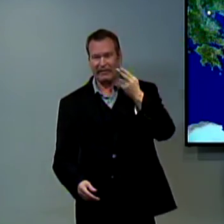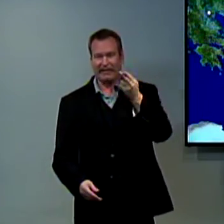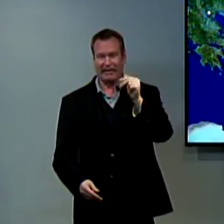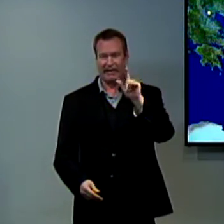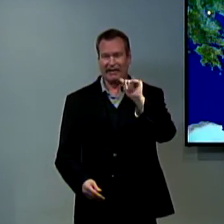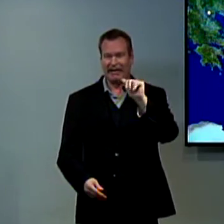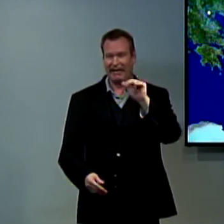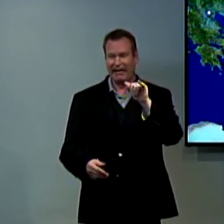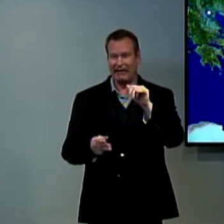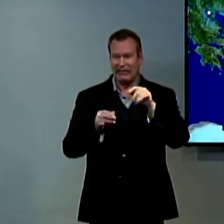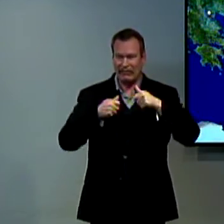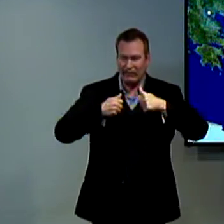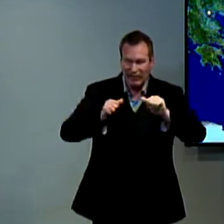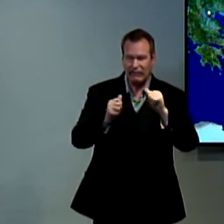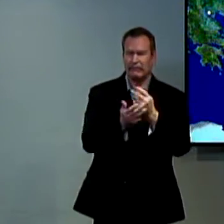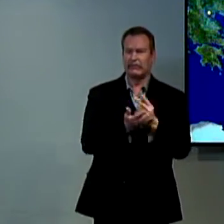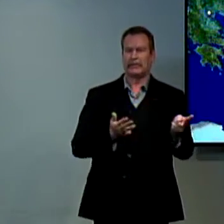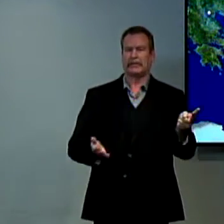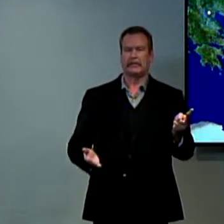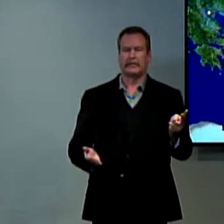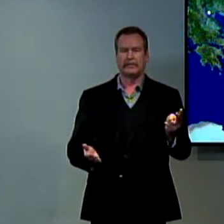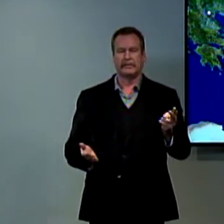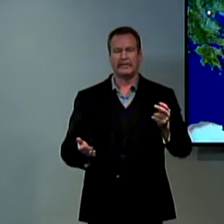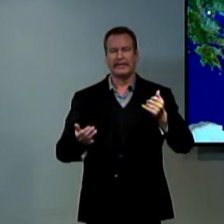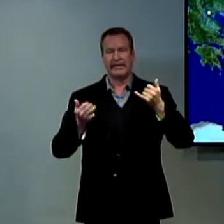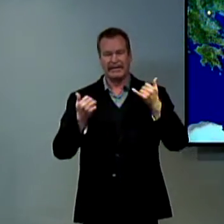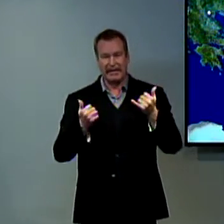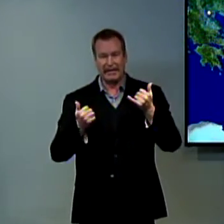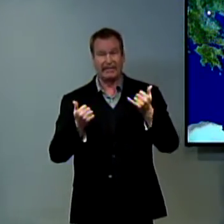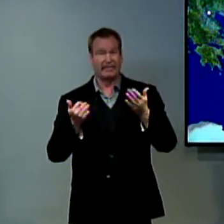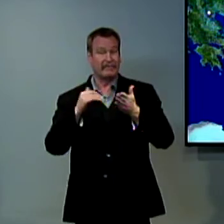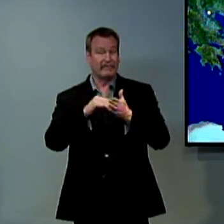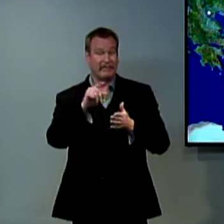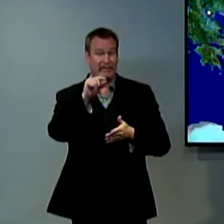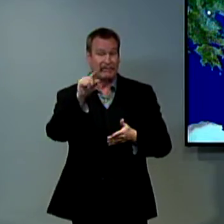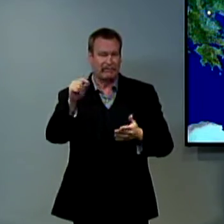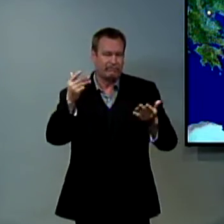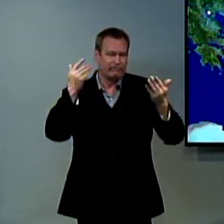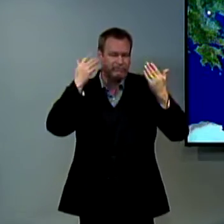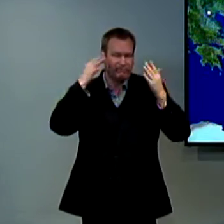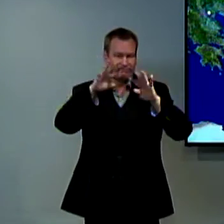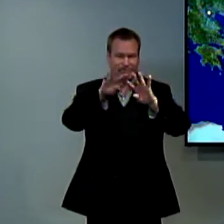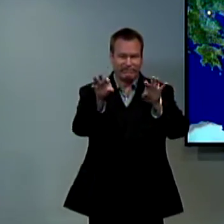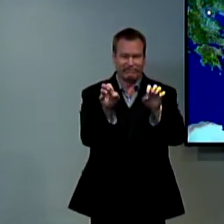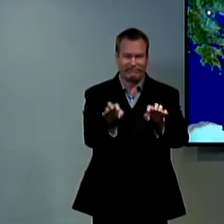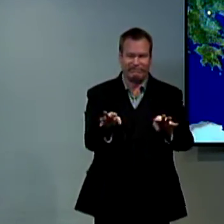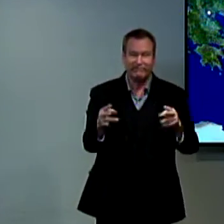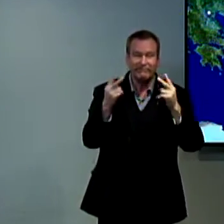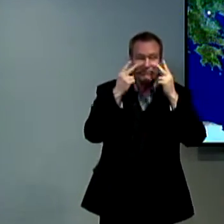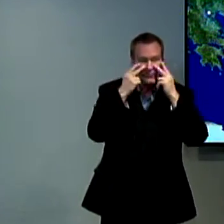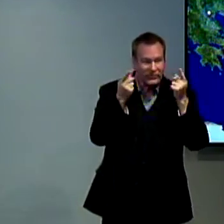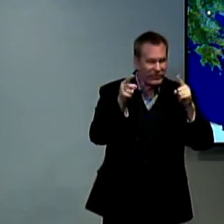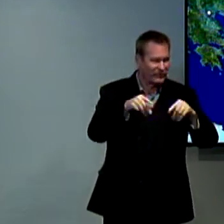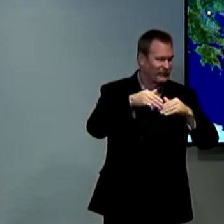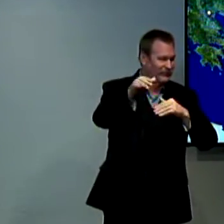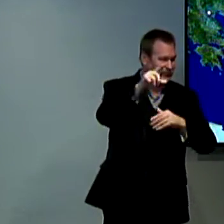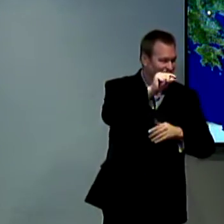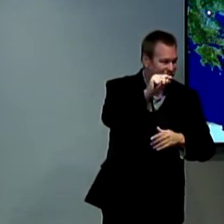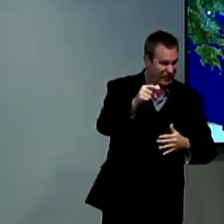in that place because we know that Hillary Clinton has failed and you know we don't know whether she'll decide